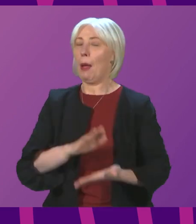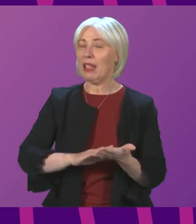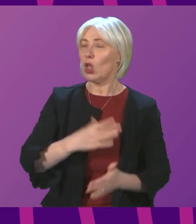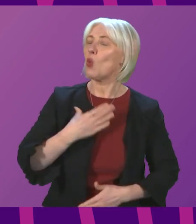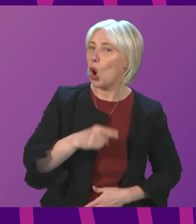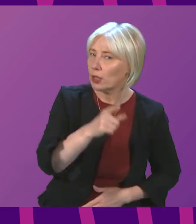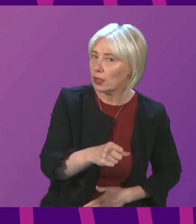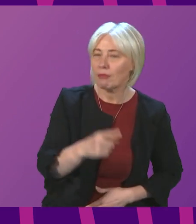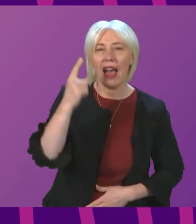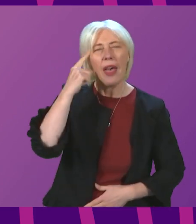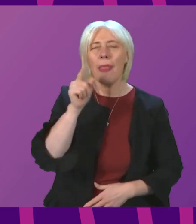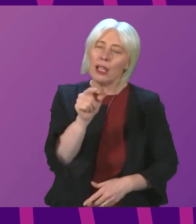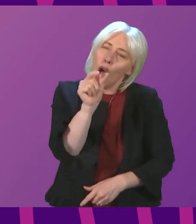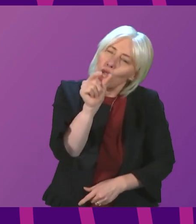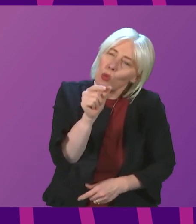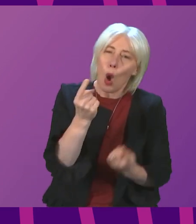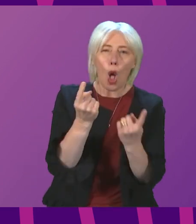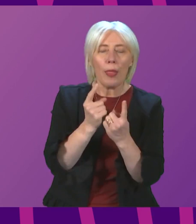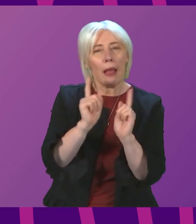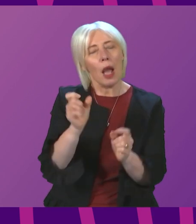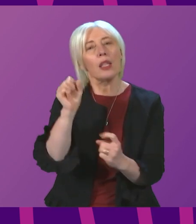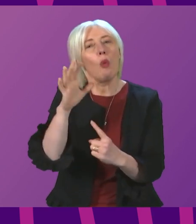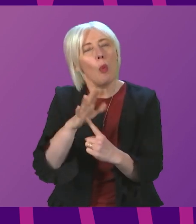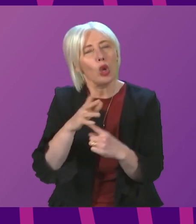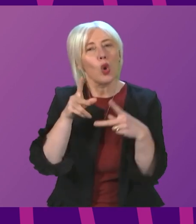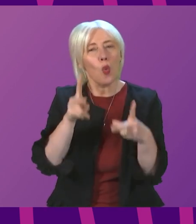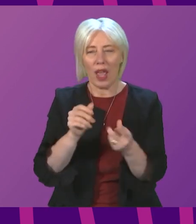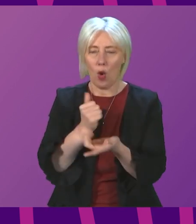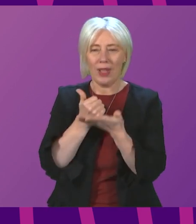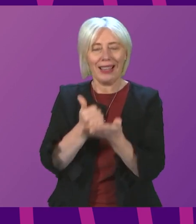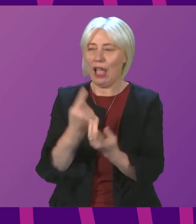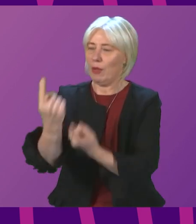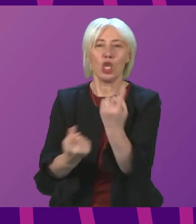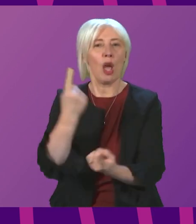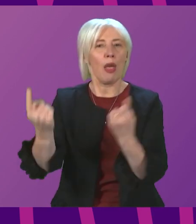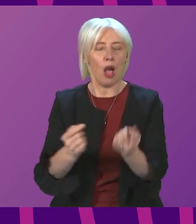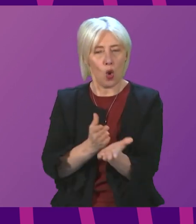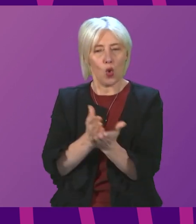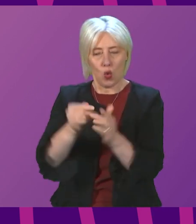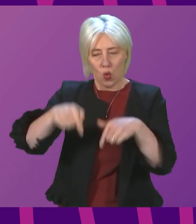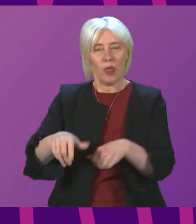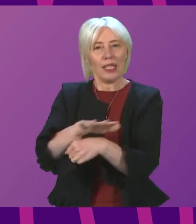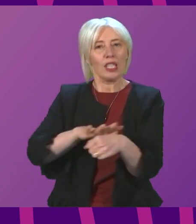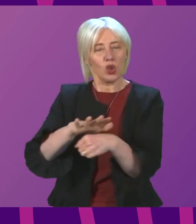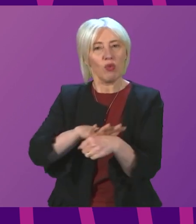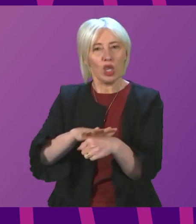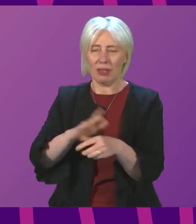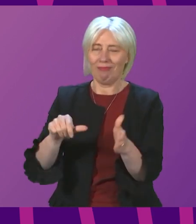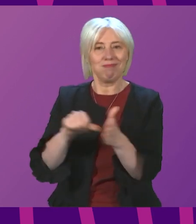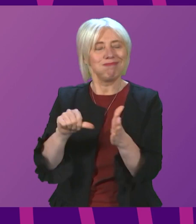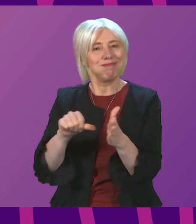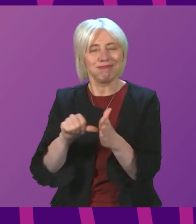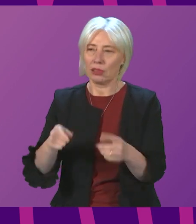This is, I think, another small but really important way of helping each other through this situation that does remain difficult,